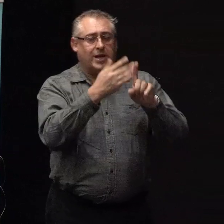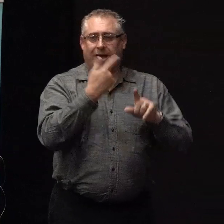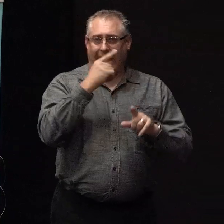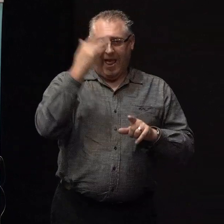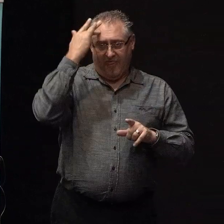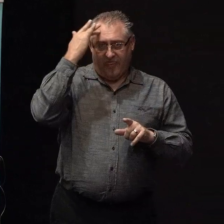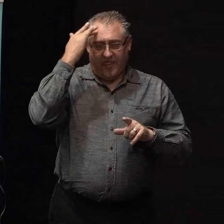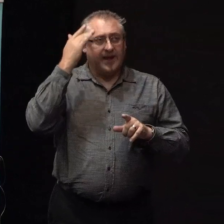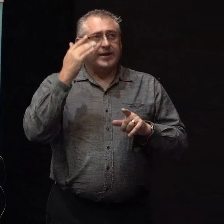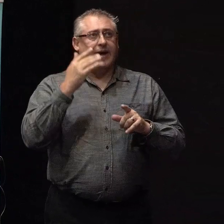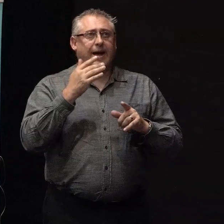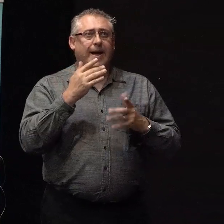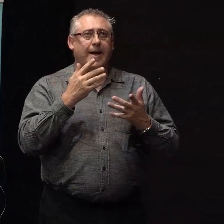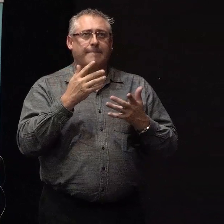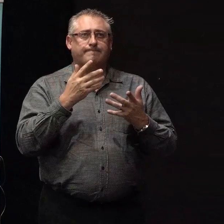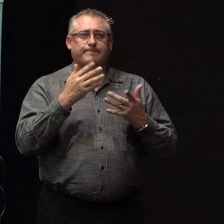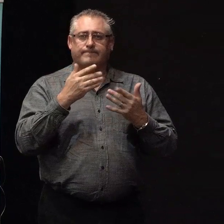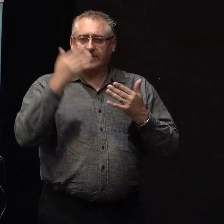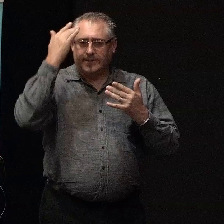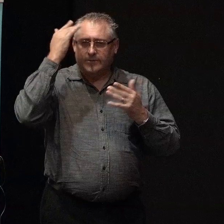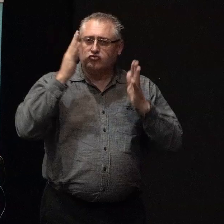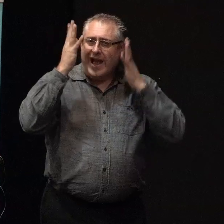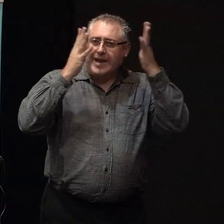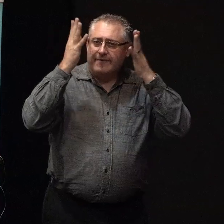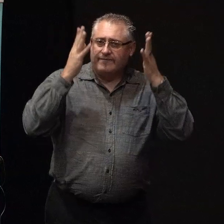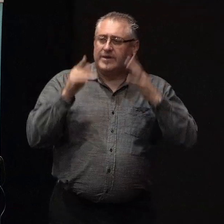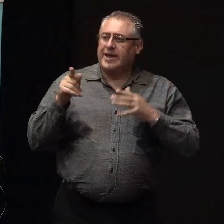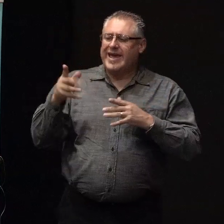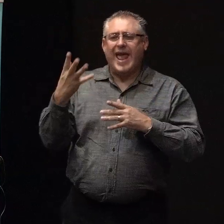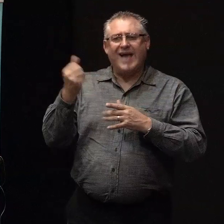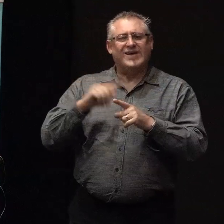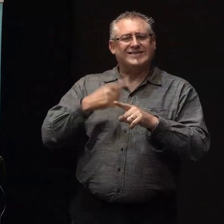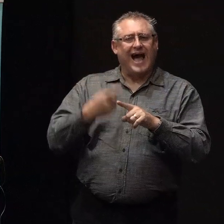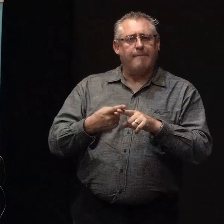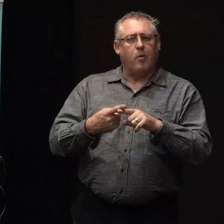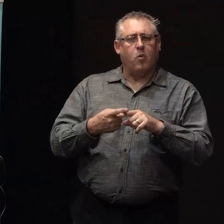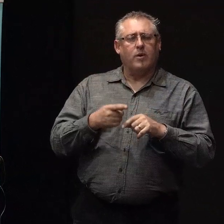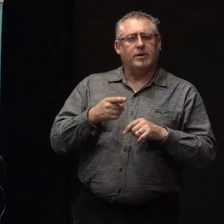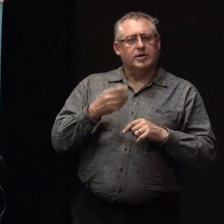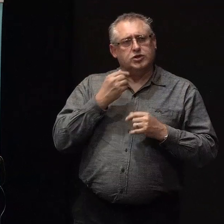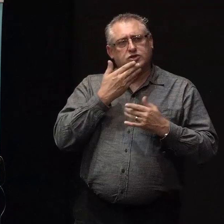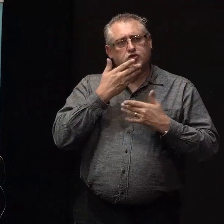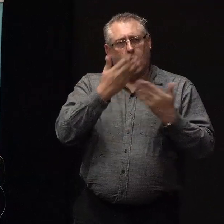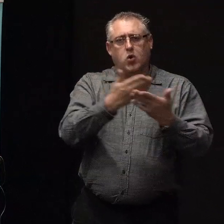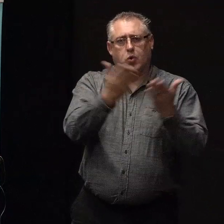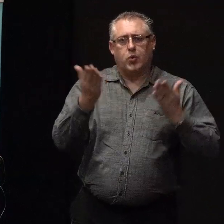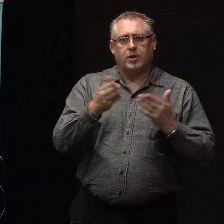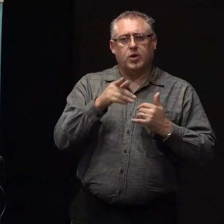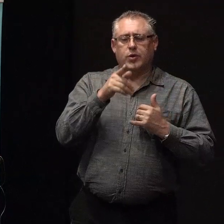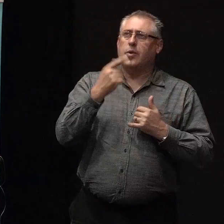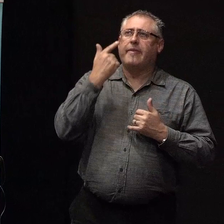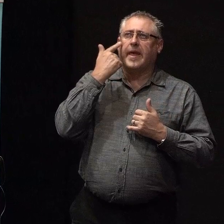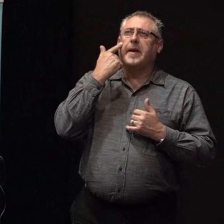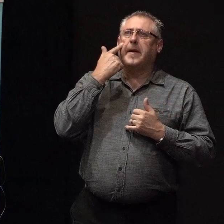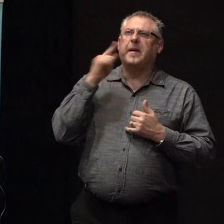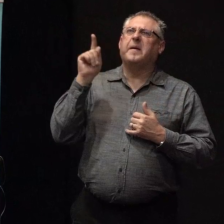he talks about of a farmer after the Rangitiki floods. And you may think to some of your decision making, I sort of think to some of mine, and see sometimes I